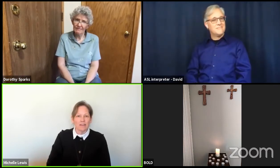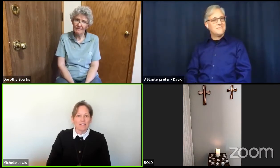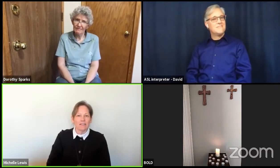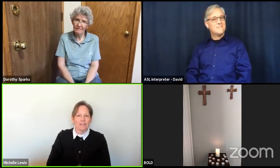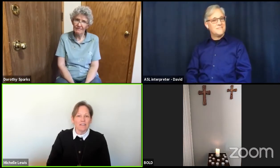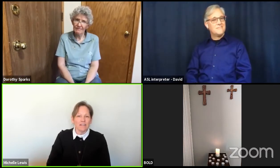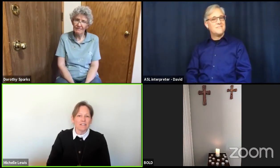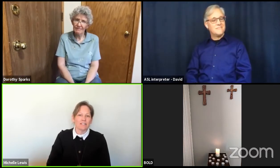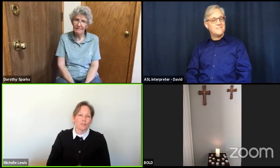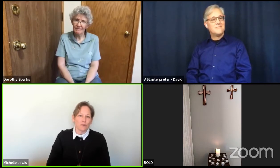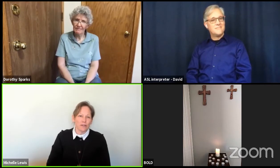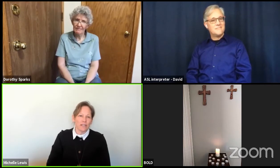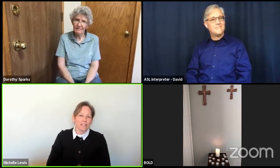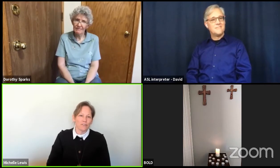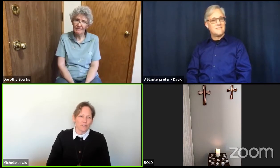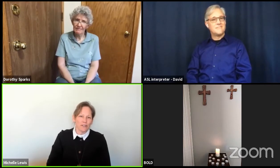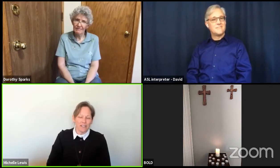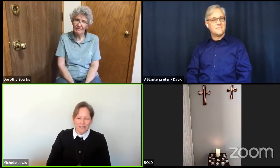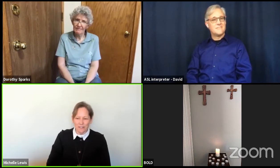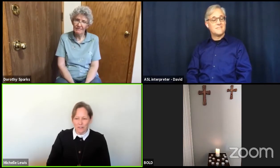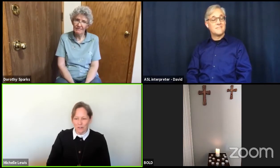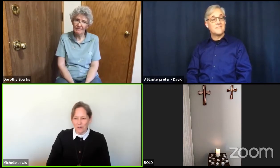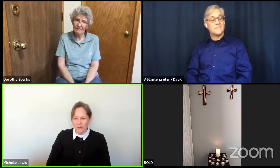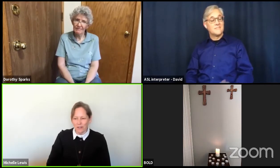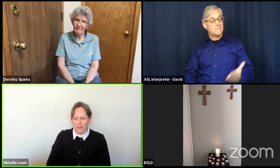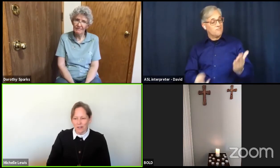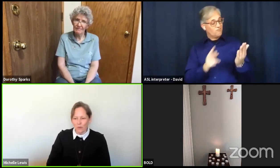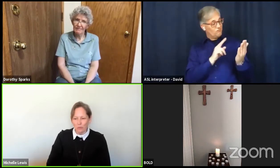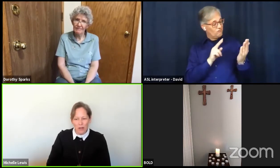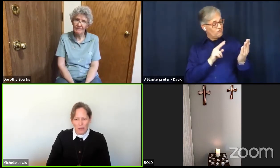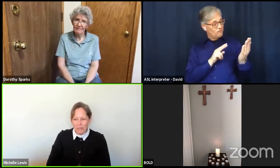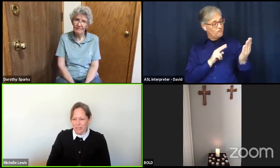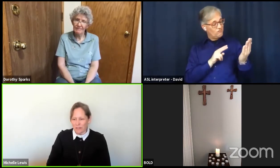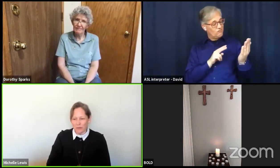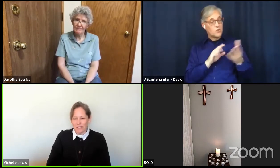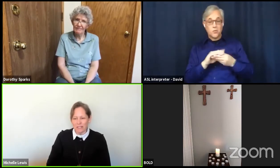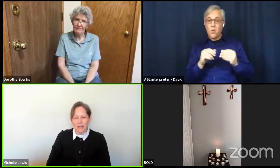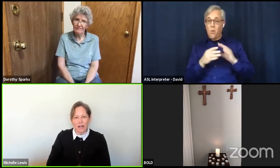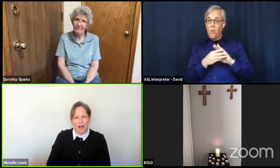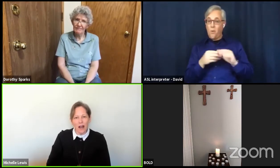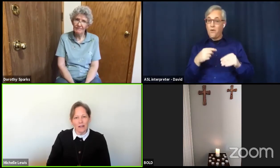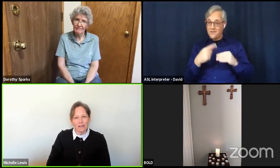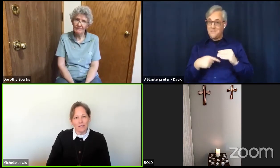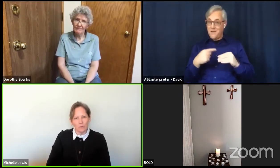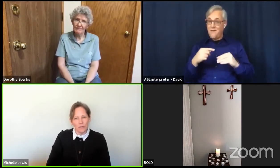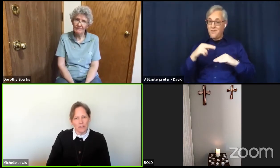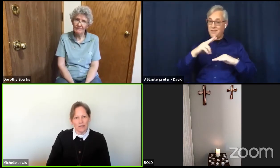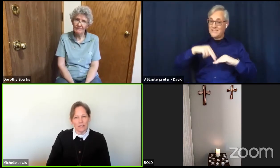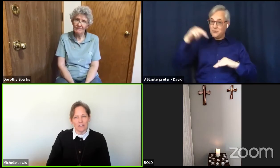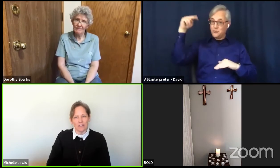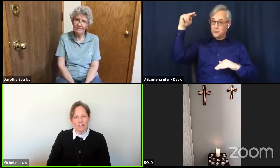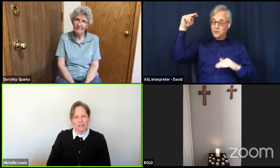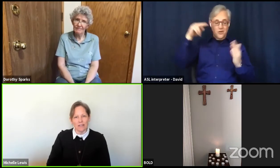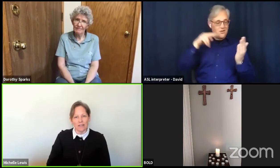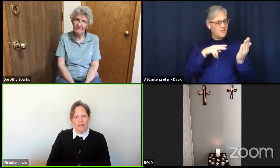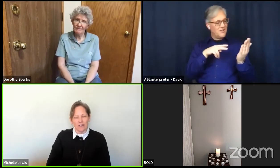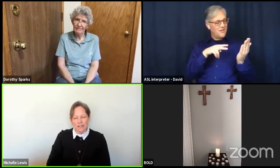These stories during Easter promise to us that God is with us in